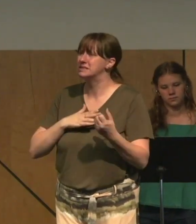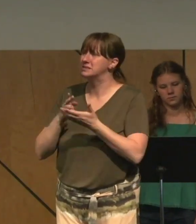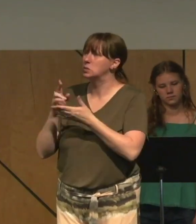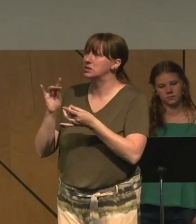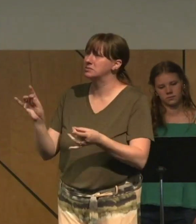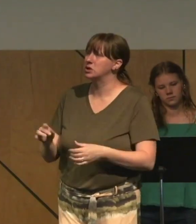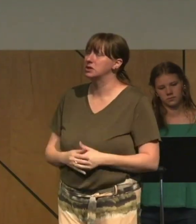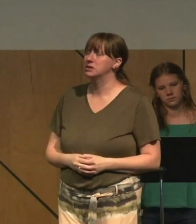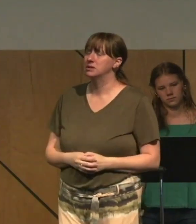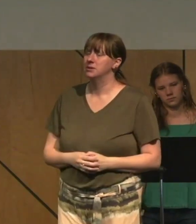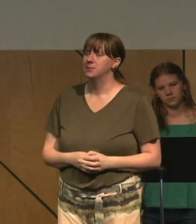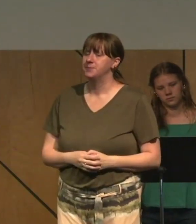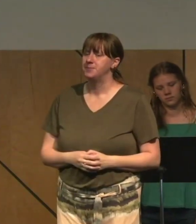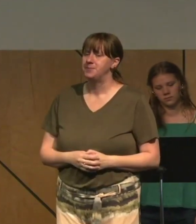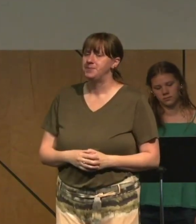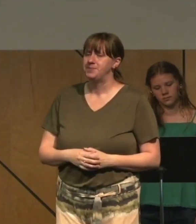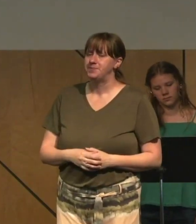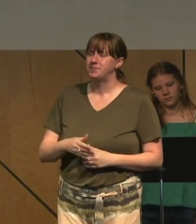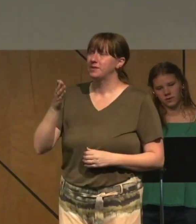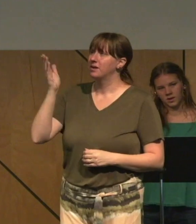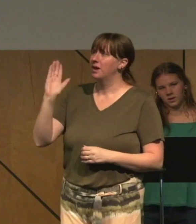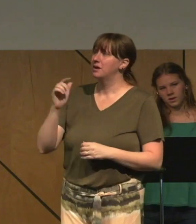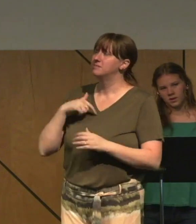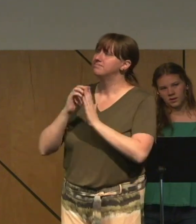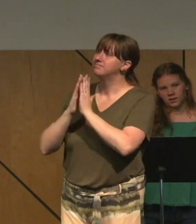And God, pray for those same people.